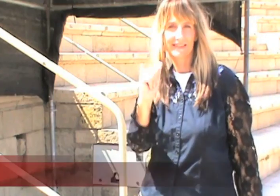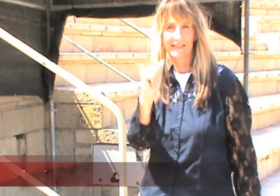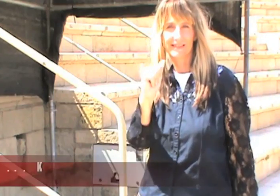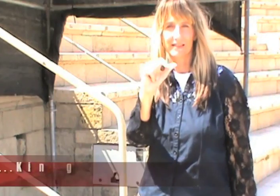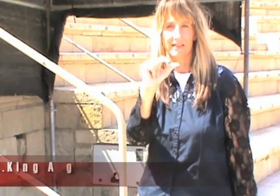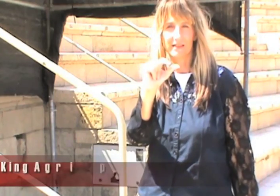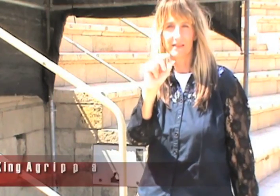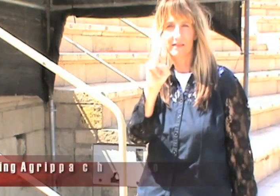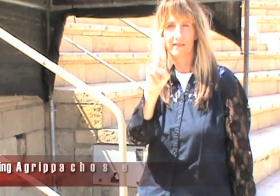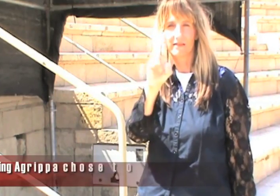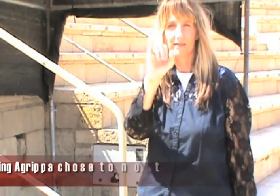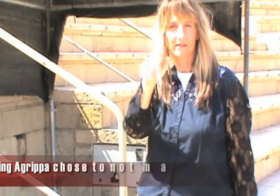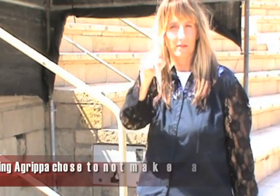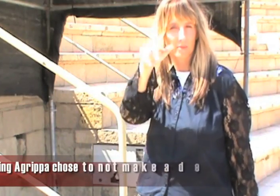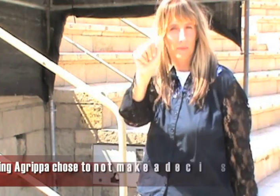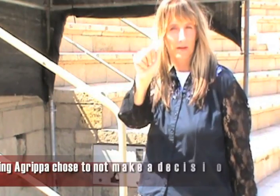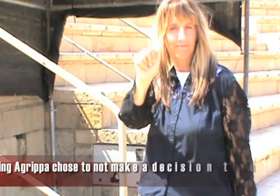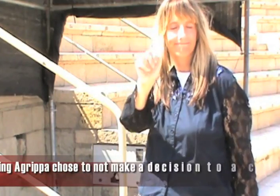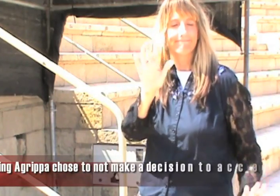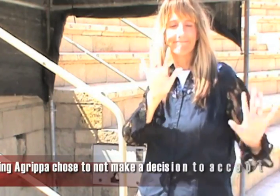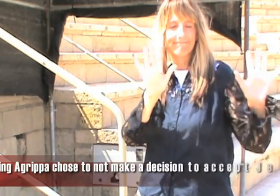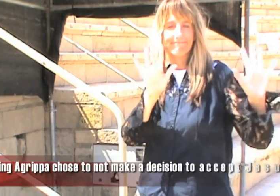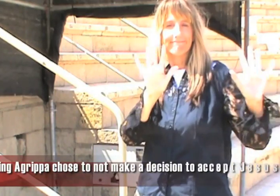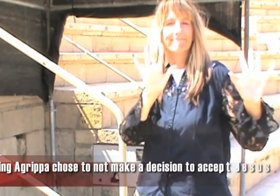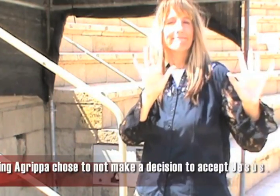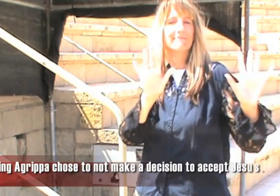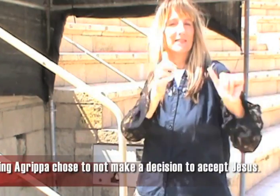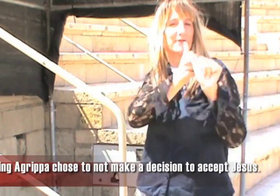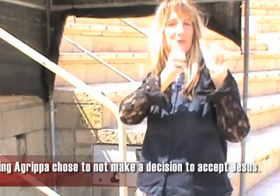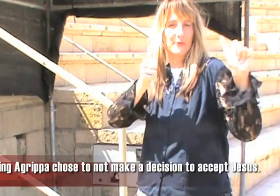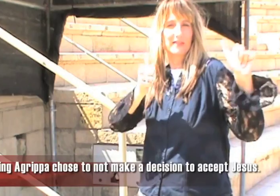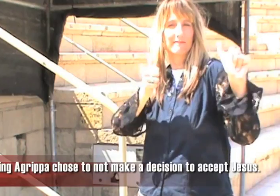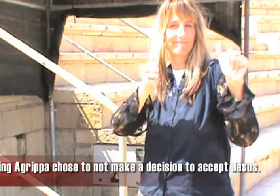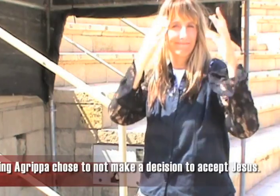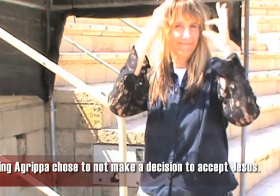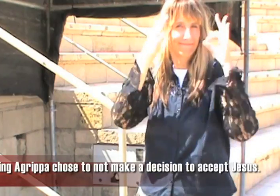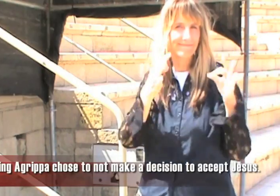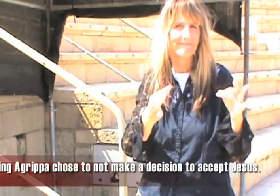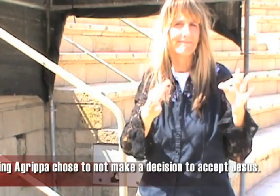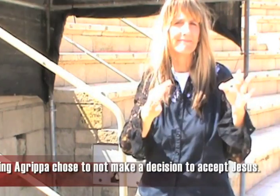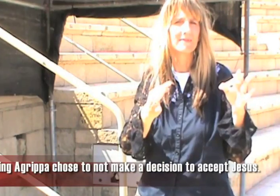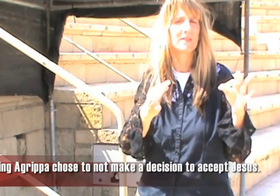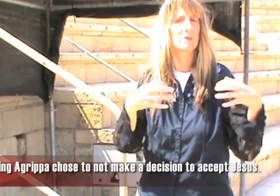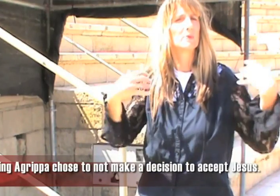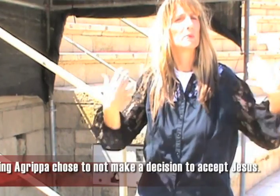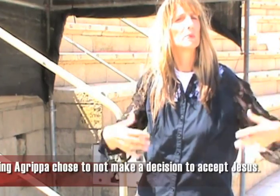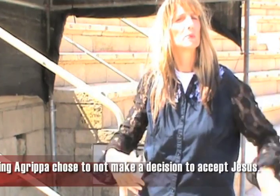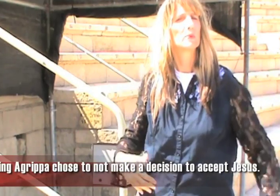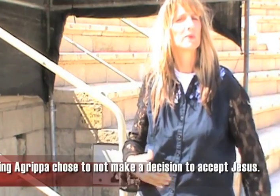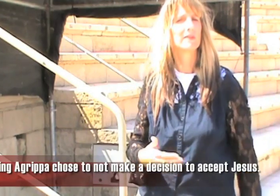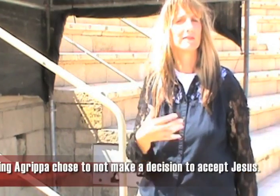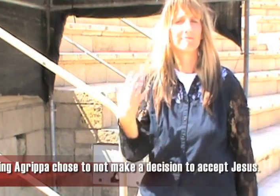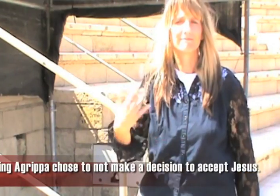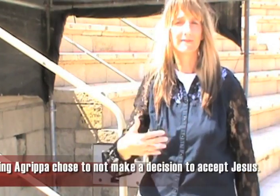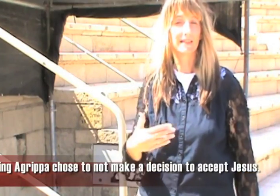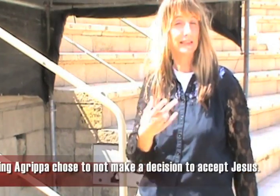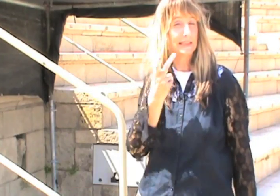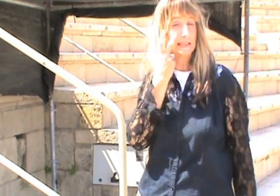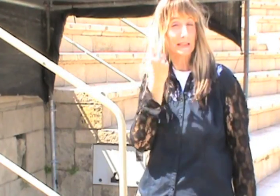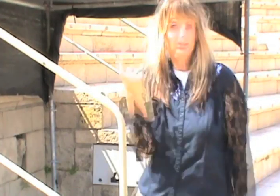But King Agrippa said, no, I can't make that decision to follow